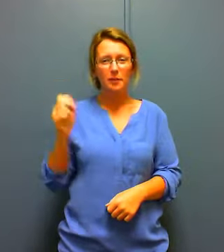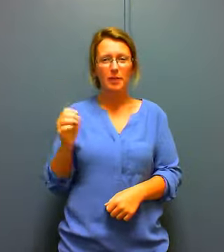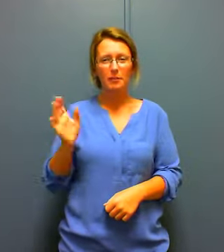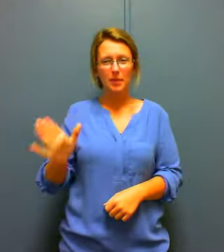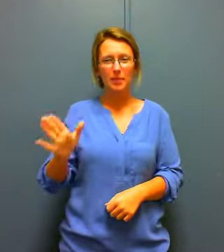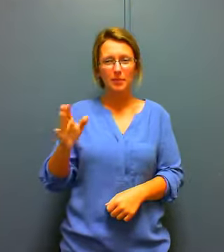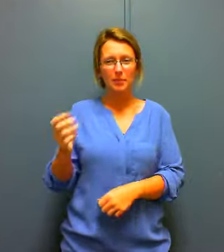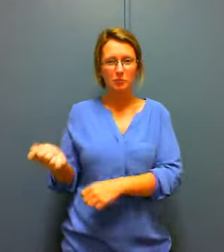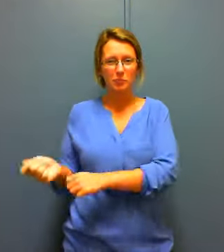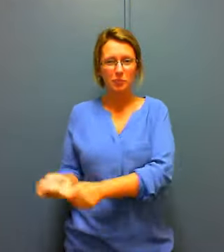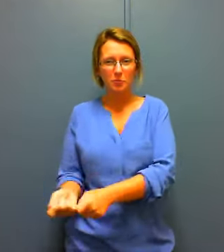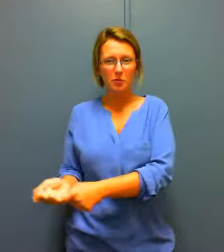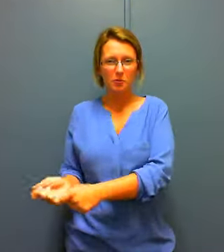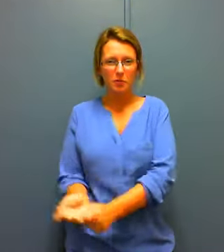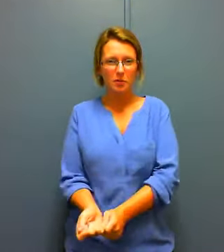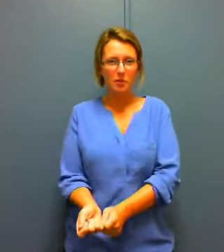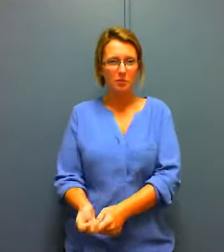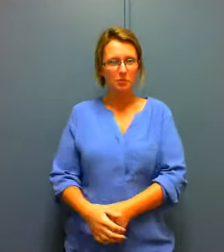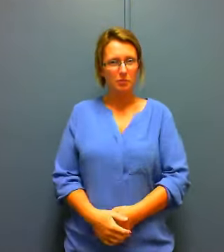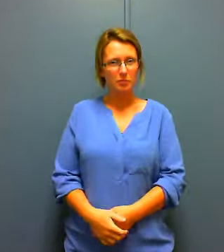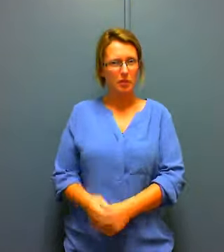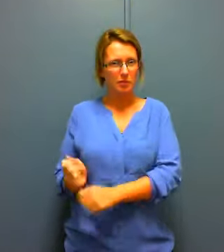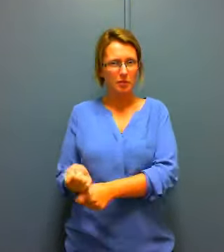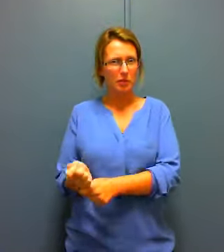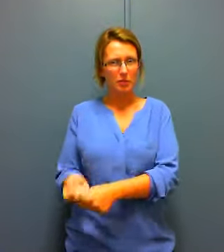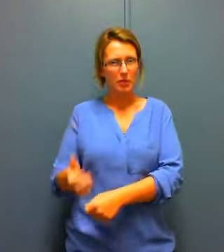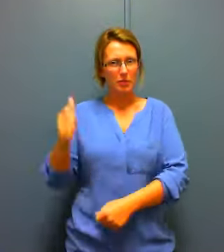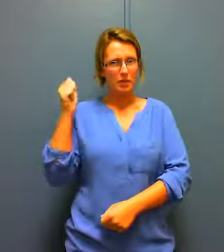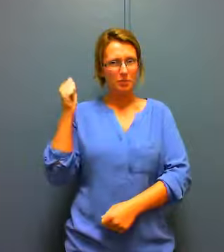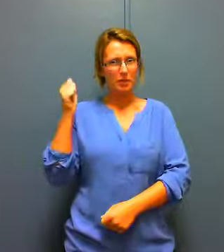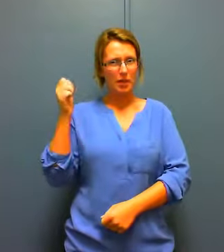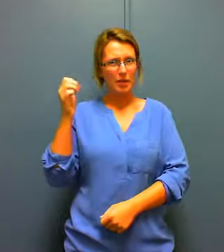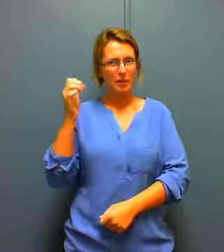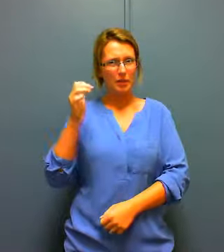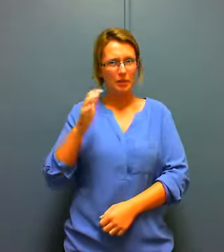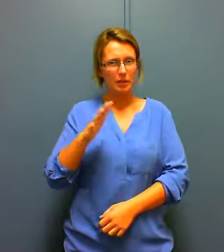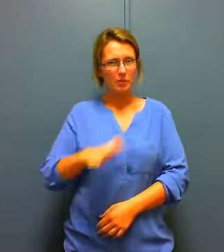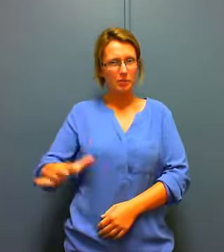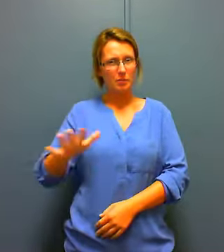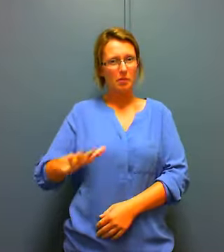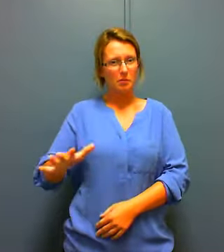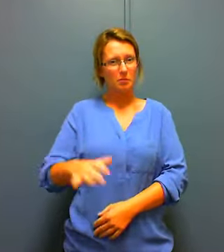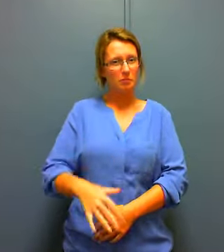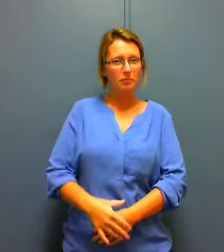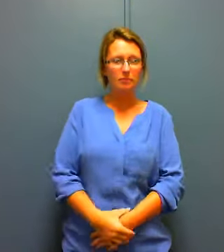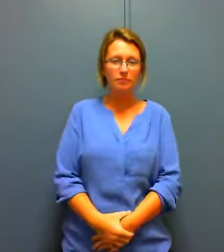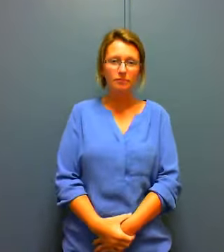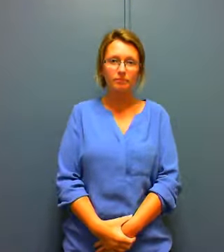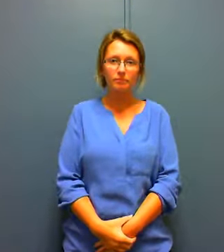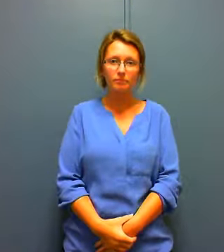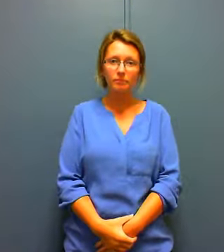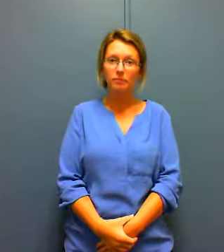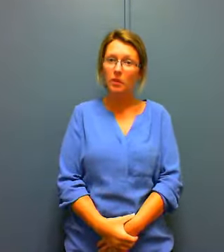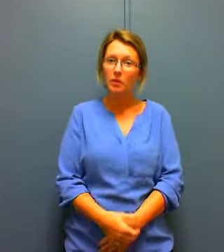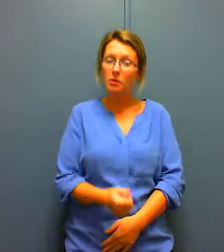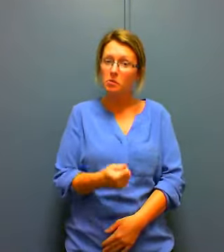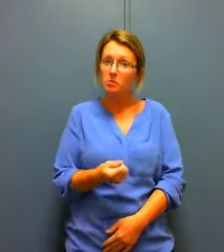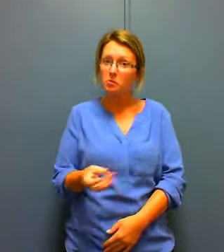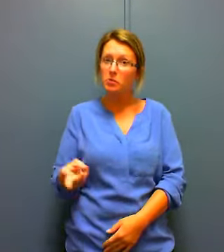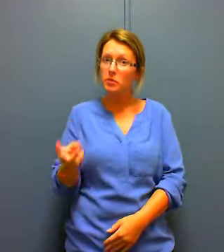yeah hunting in the backyard I don't know I don't know golf terms yeah but some people have really really big yards yeah play